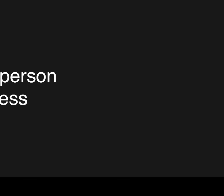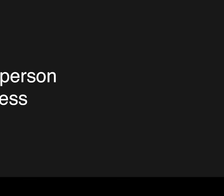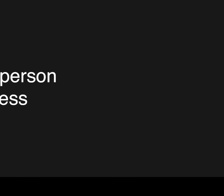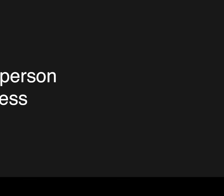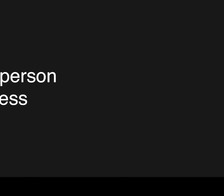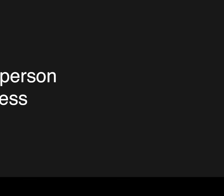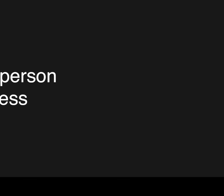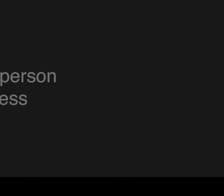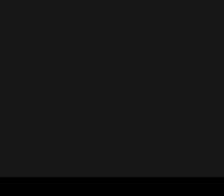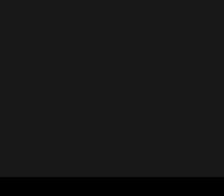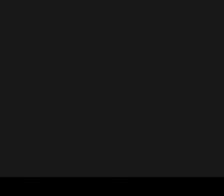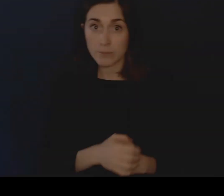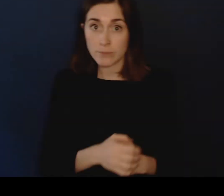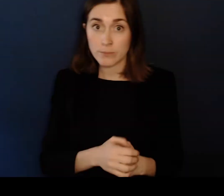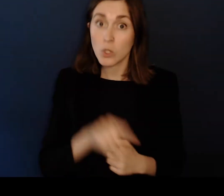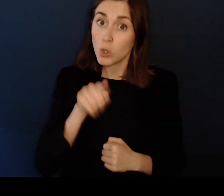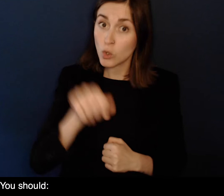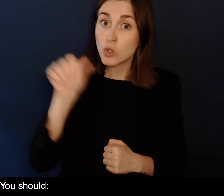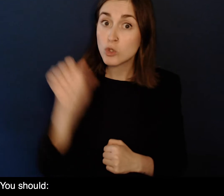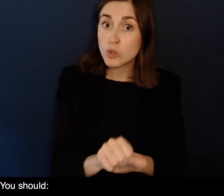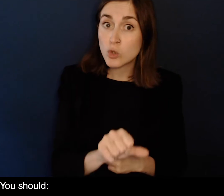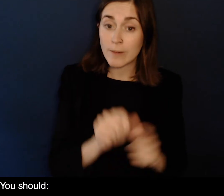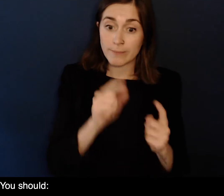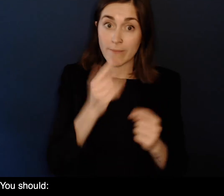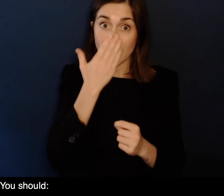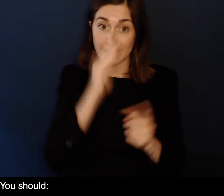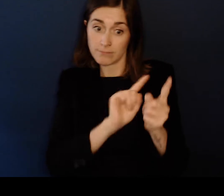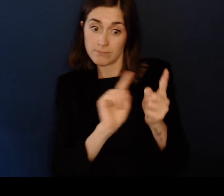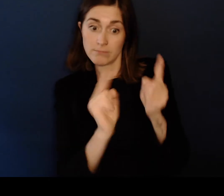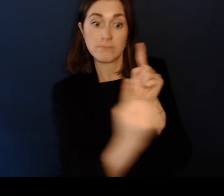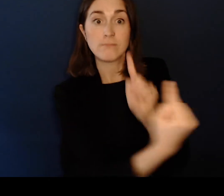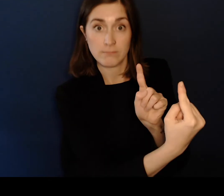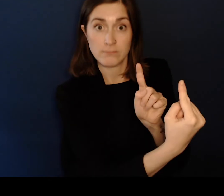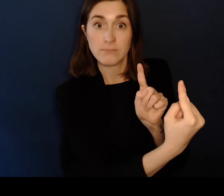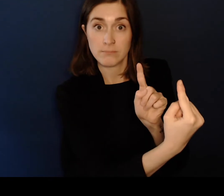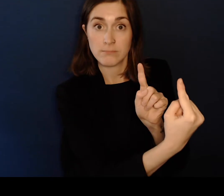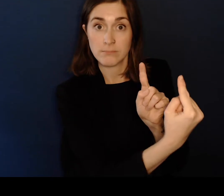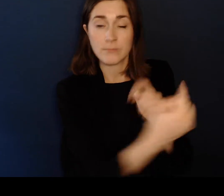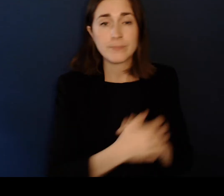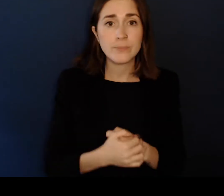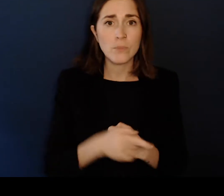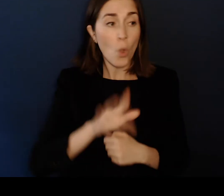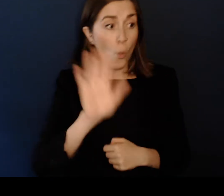appears on screen and begins to sign. A person with Deaf-Blindness is approached on screen. You should Approach from the front